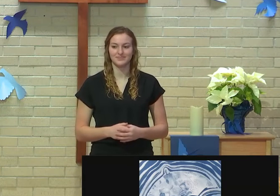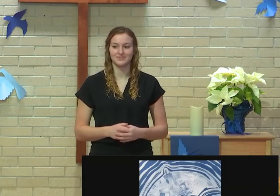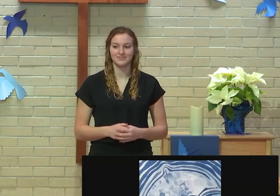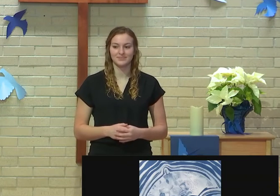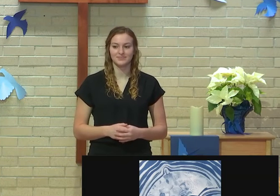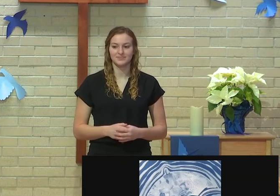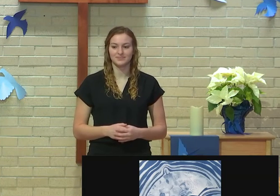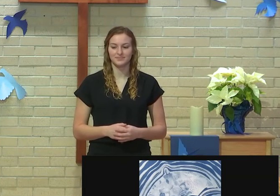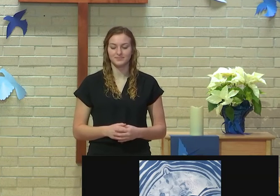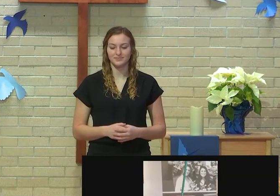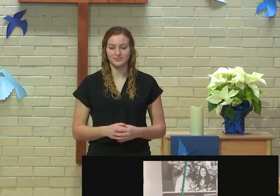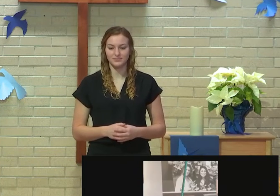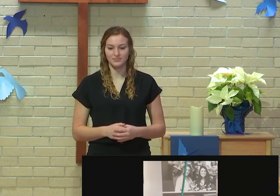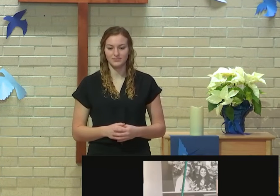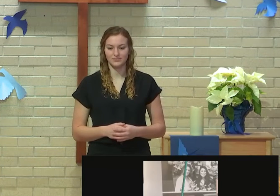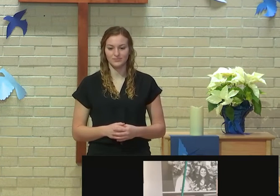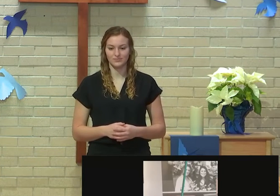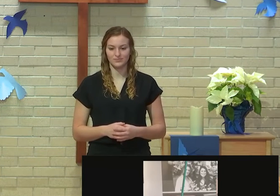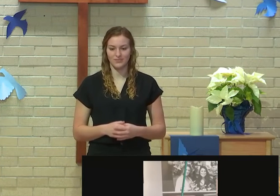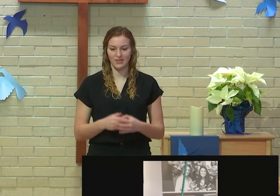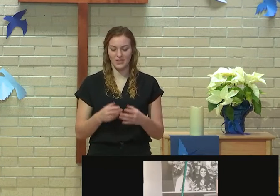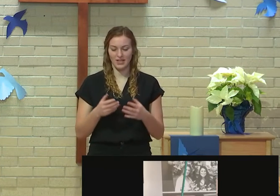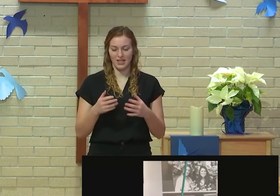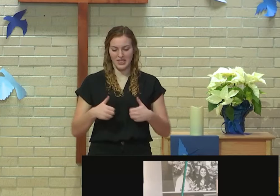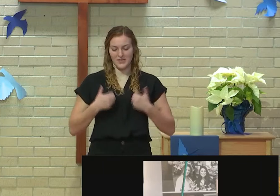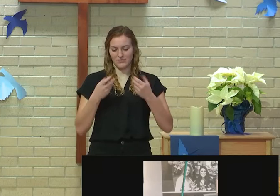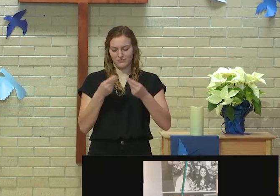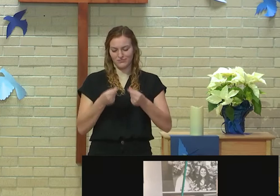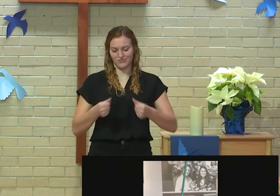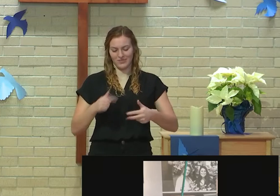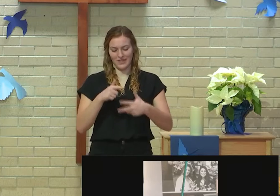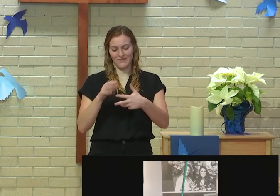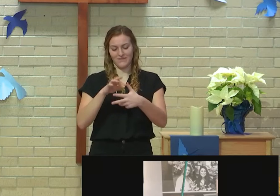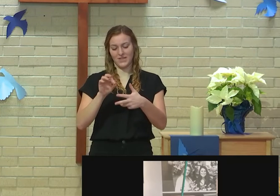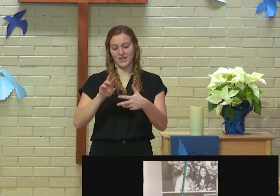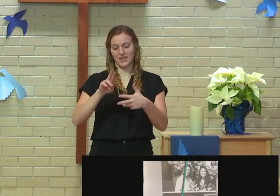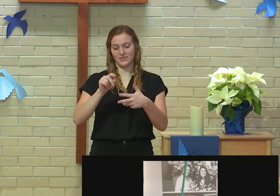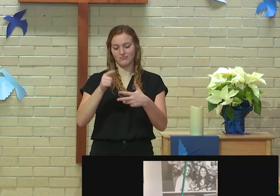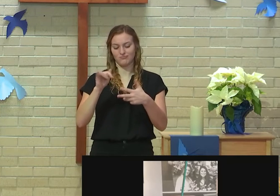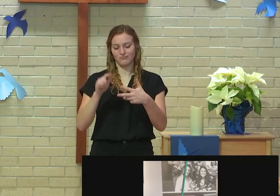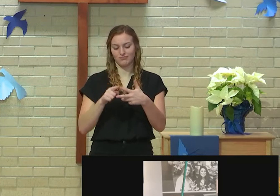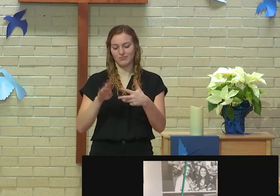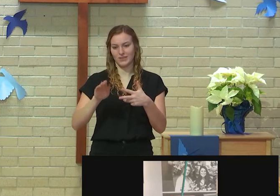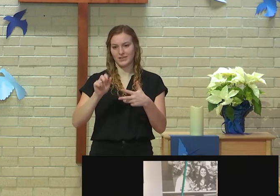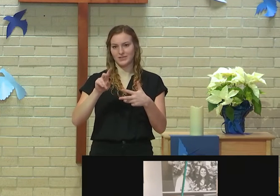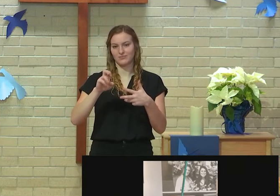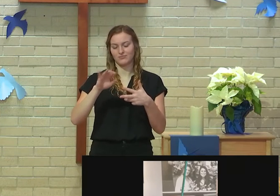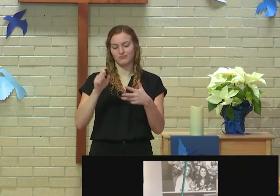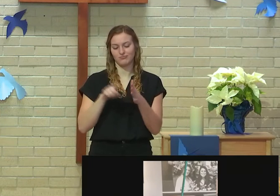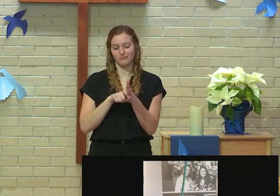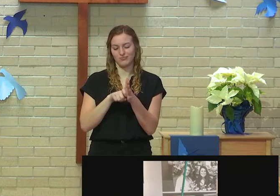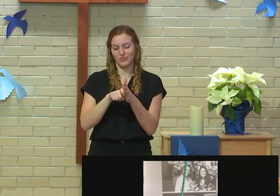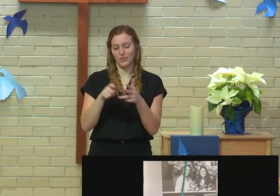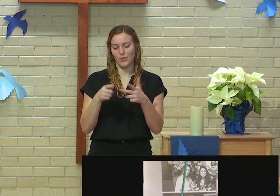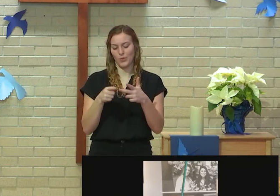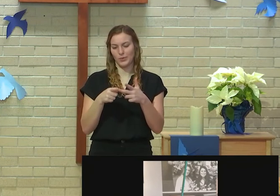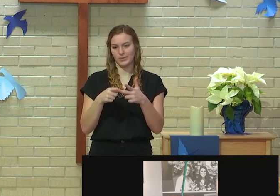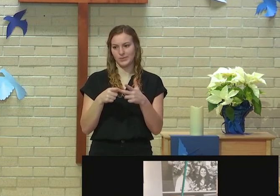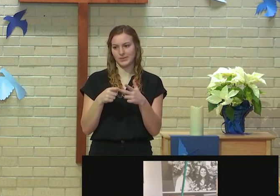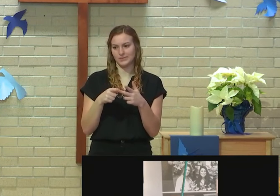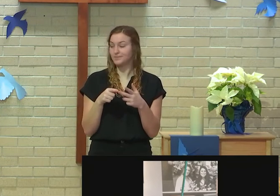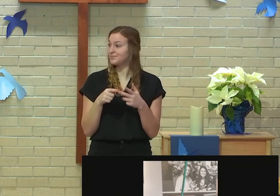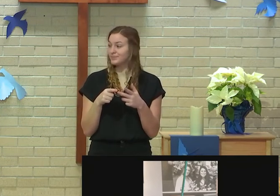Due to the decomposers like fungi, bacteria, and worms, the nutrients bodies once used